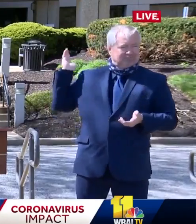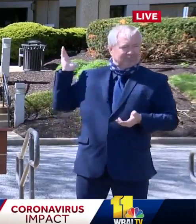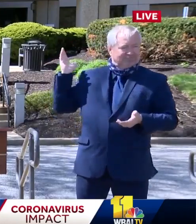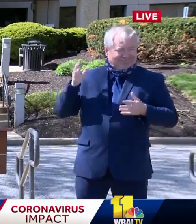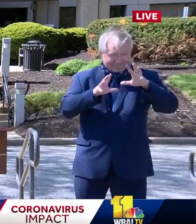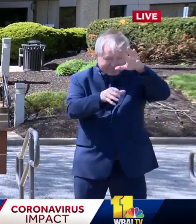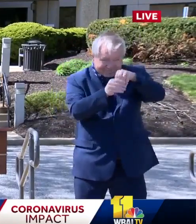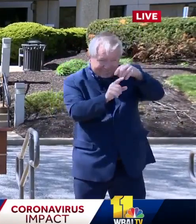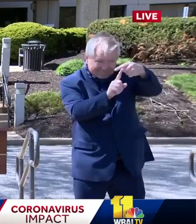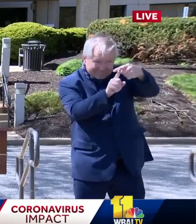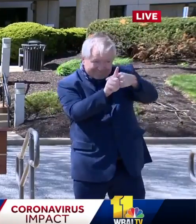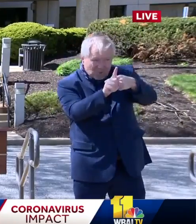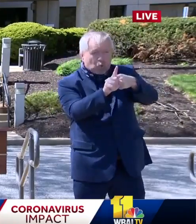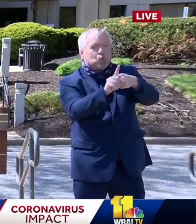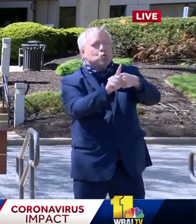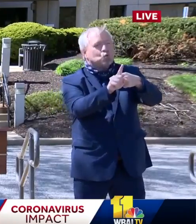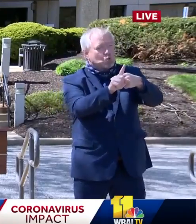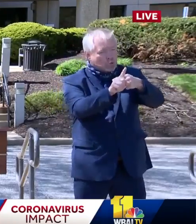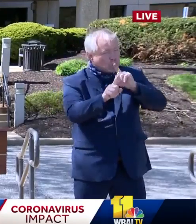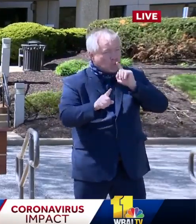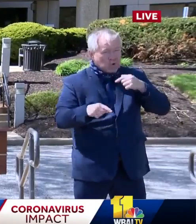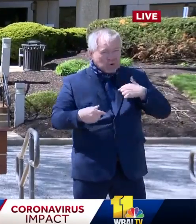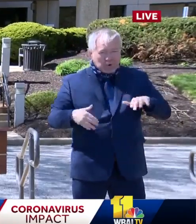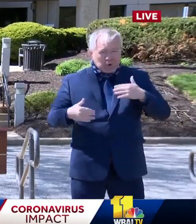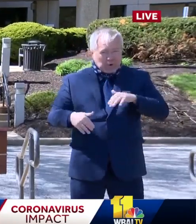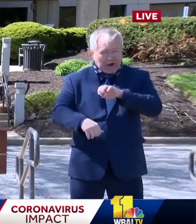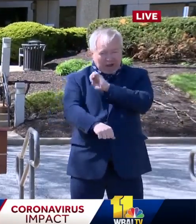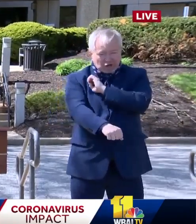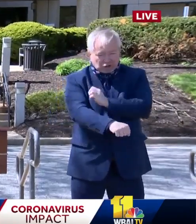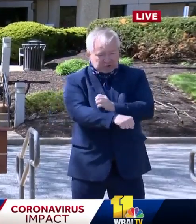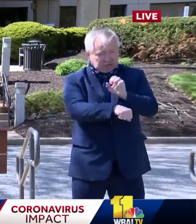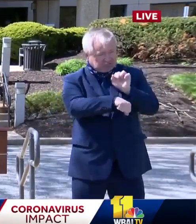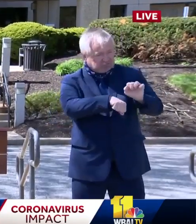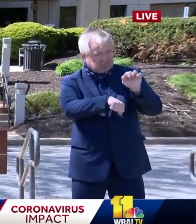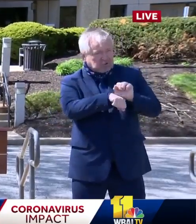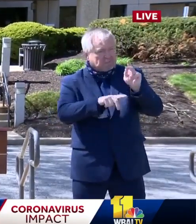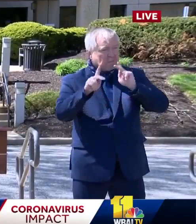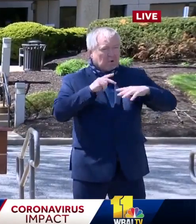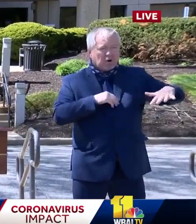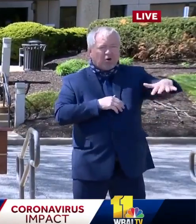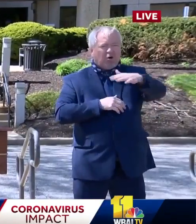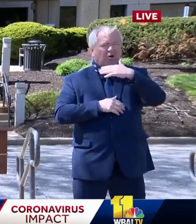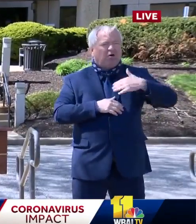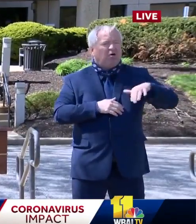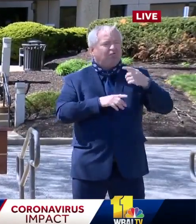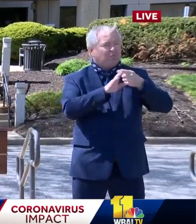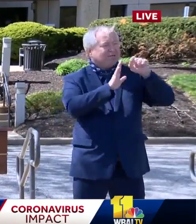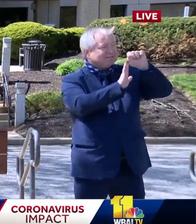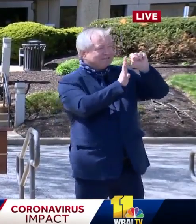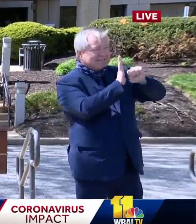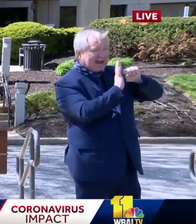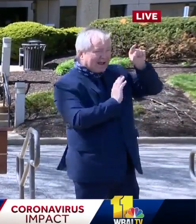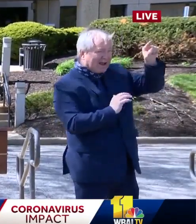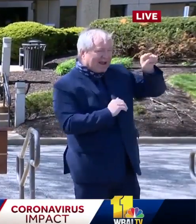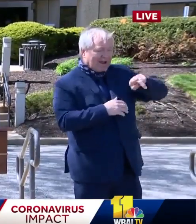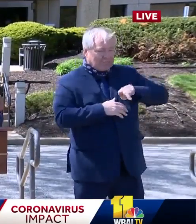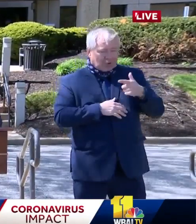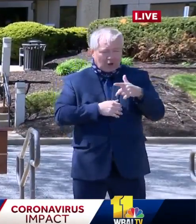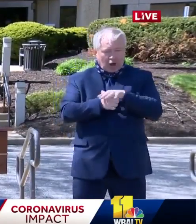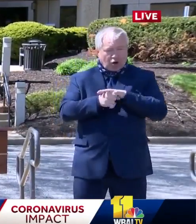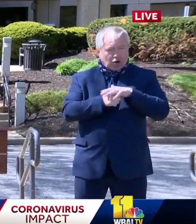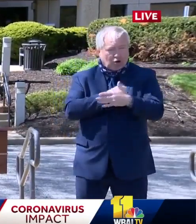thanks to the passion and energy and commitment of partnership, uh, from state level, uh, to the county level, to the